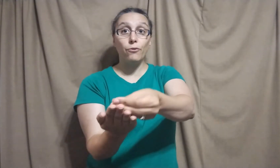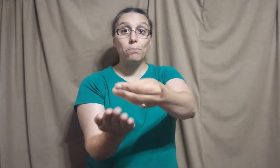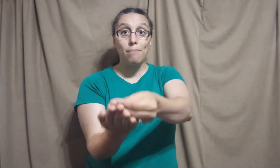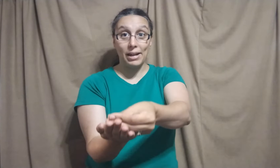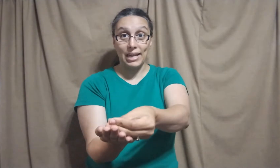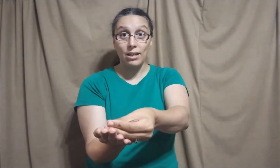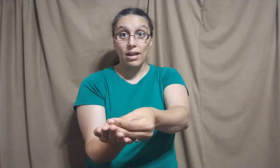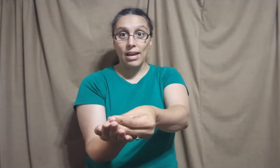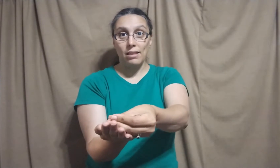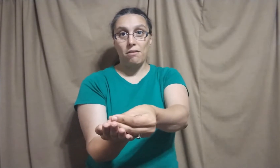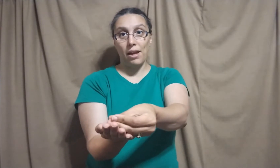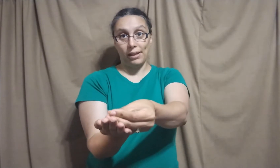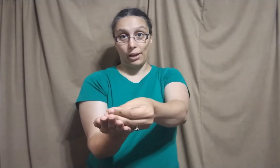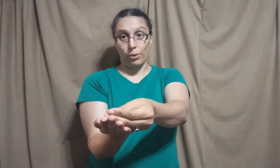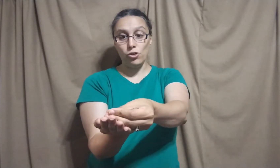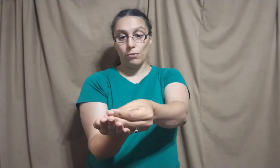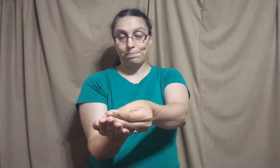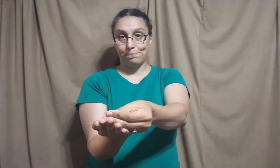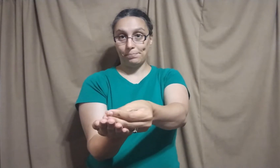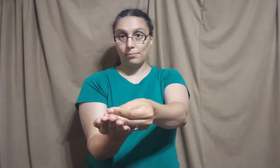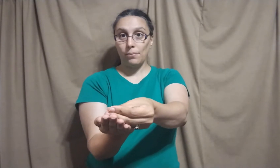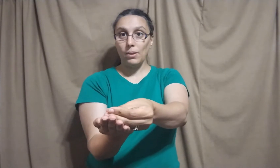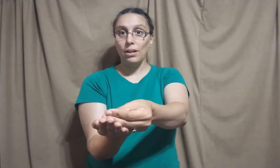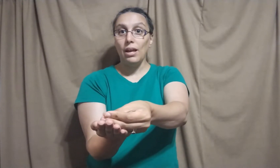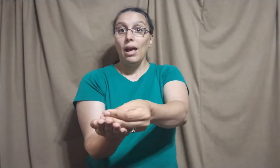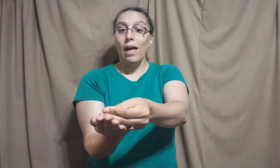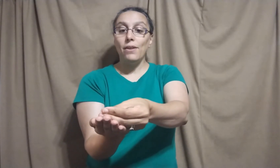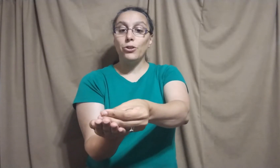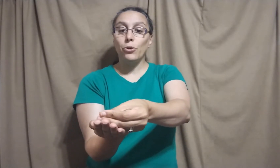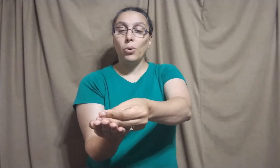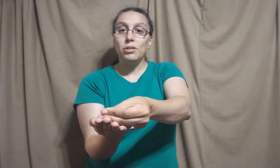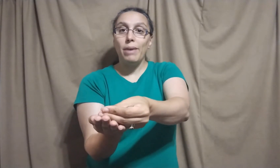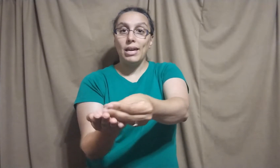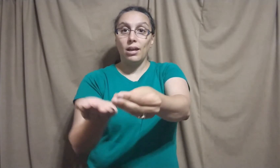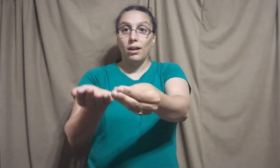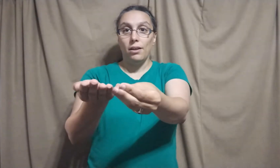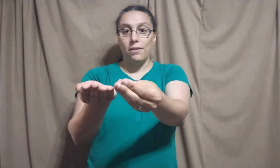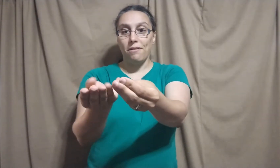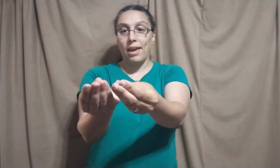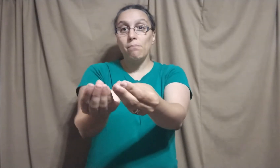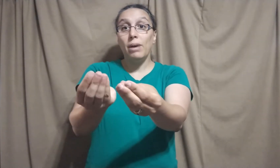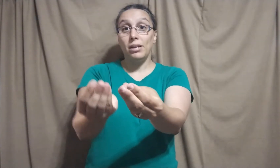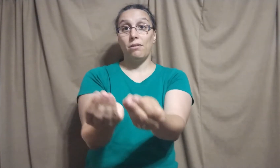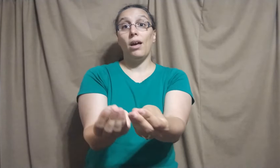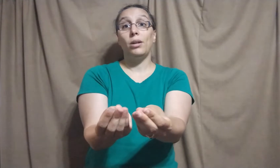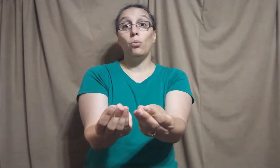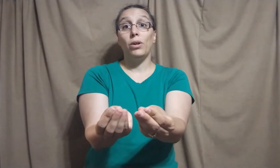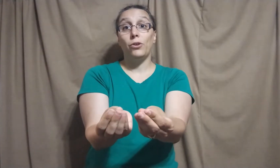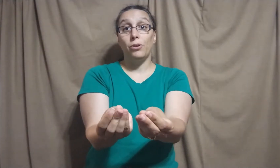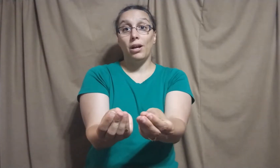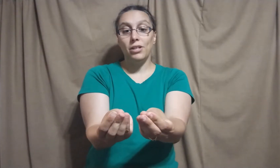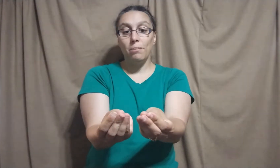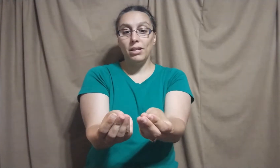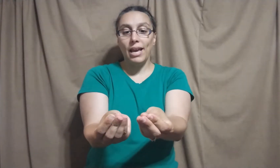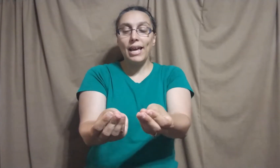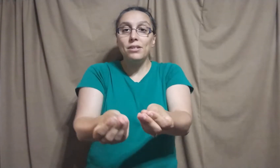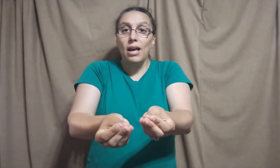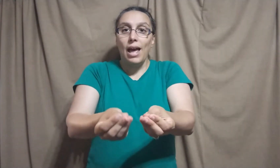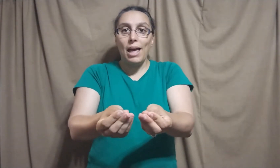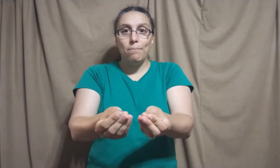for money in sign language. And then you're going to make the same money sign with your non-dominant hand and